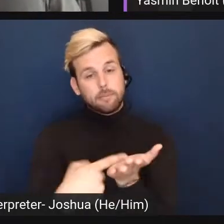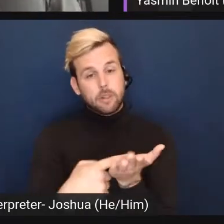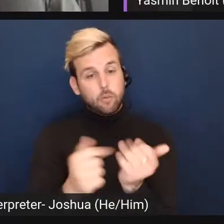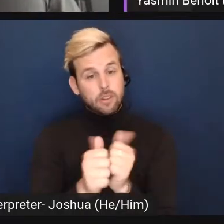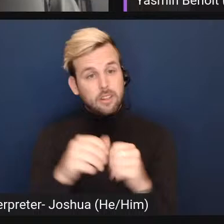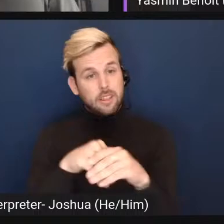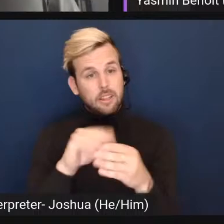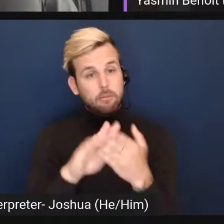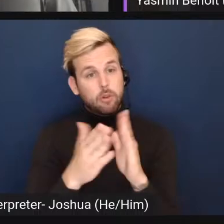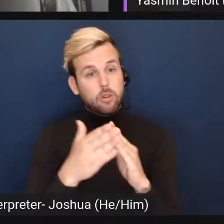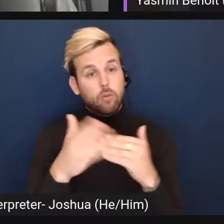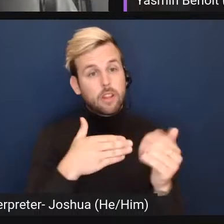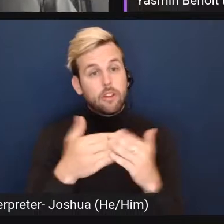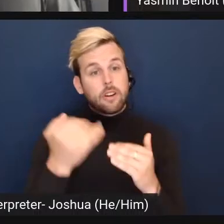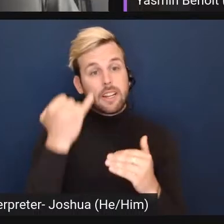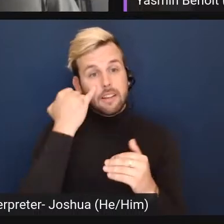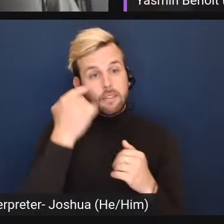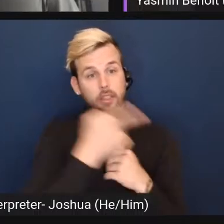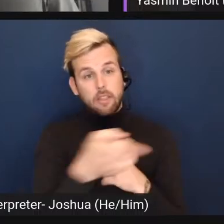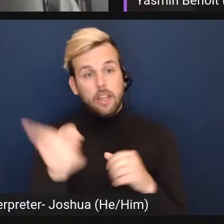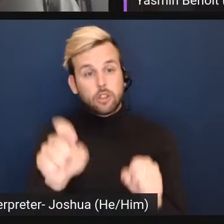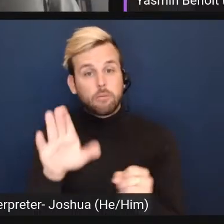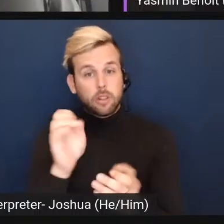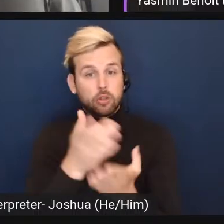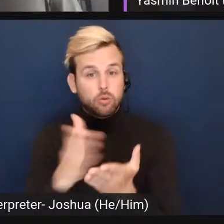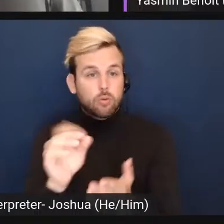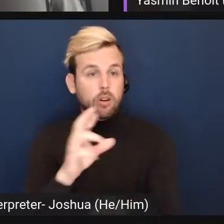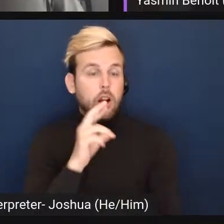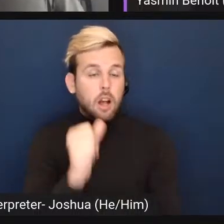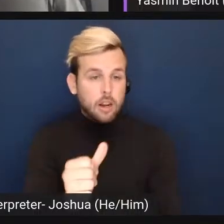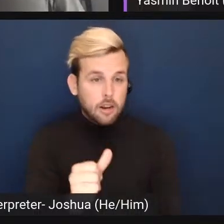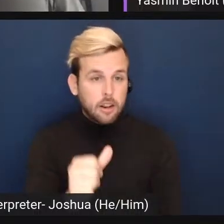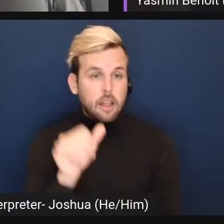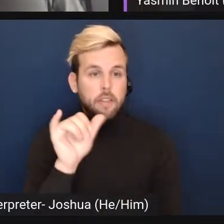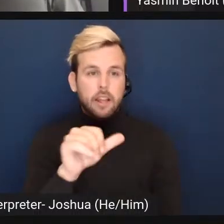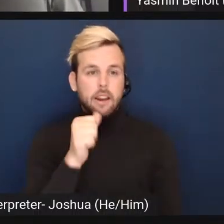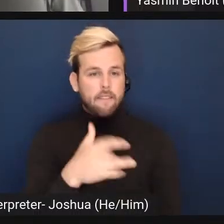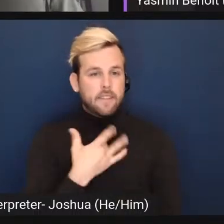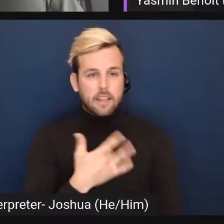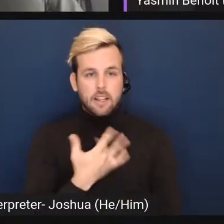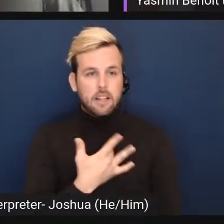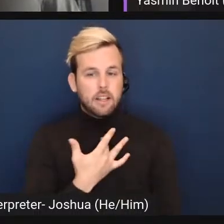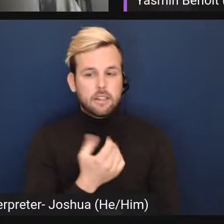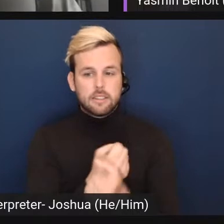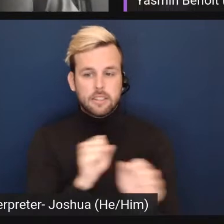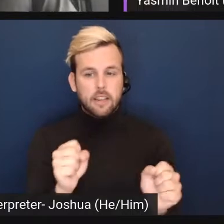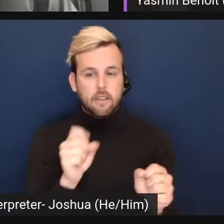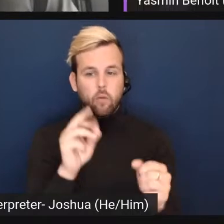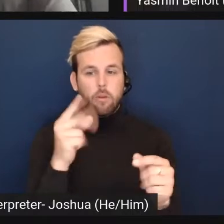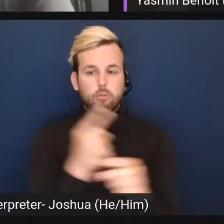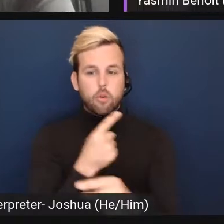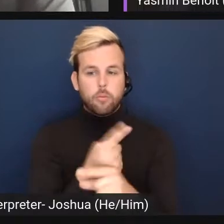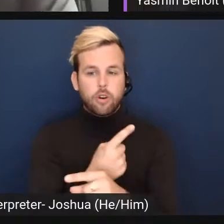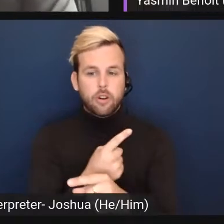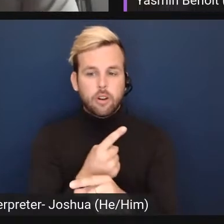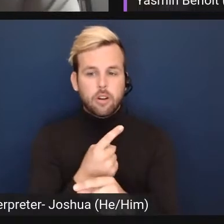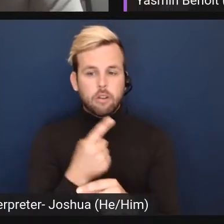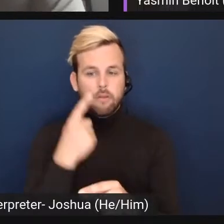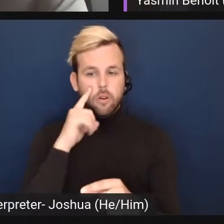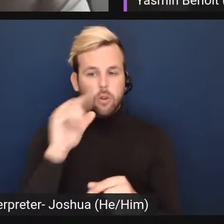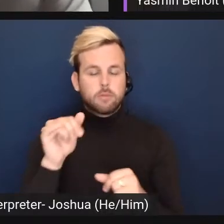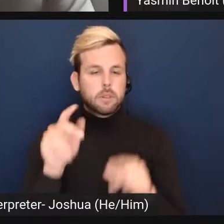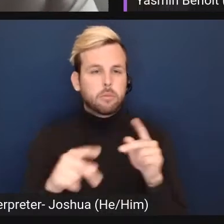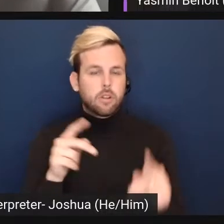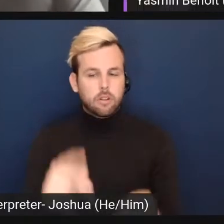the community about whether people from the community should be excluded. And that did not feel safe or appropriate for those people.